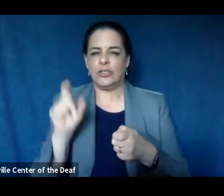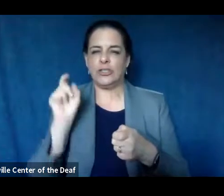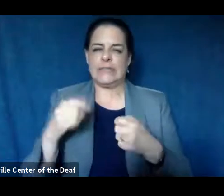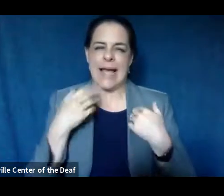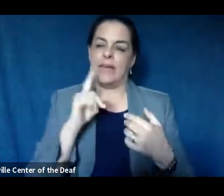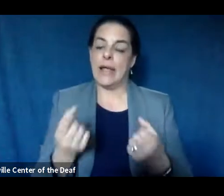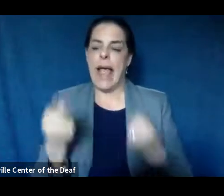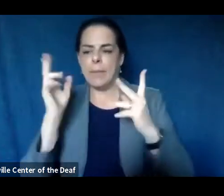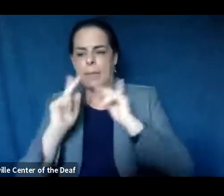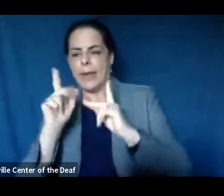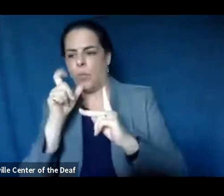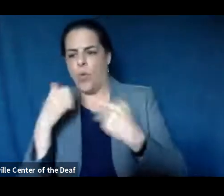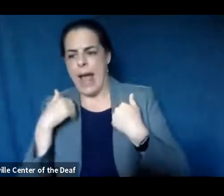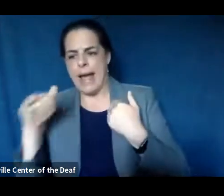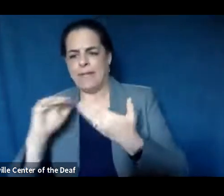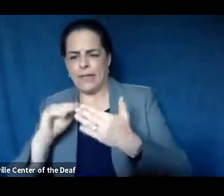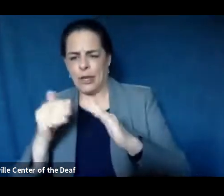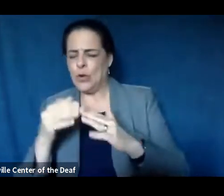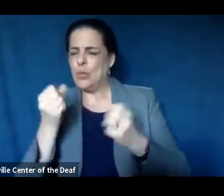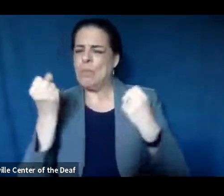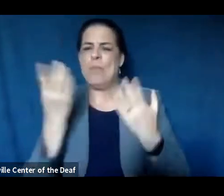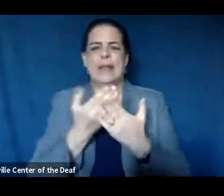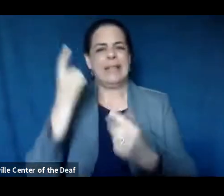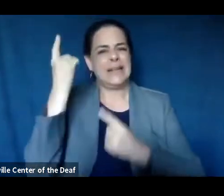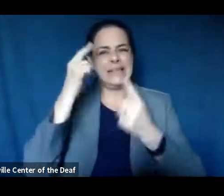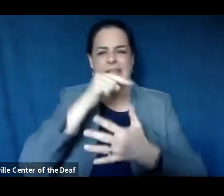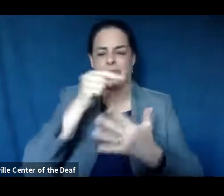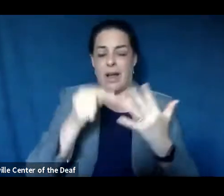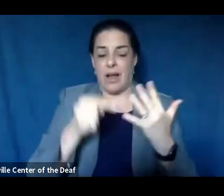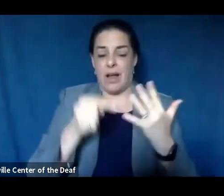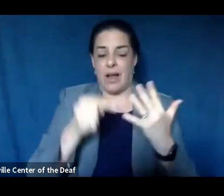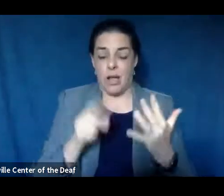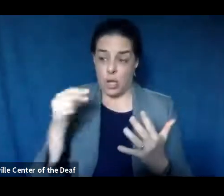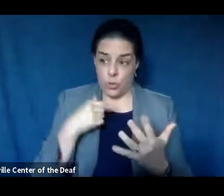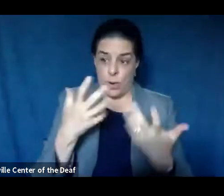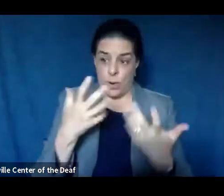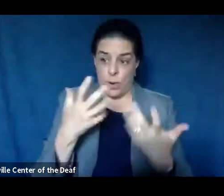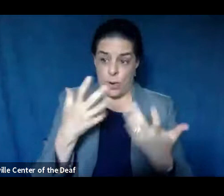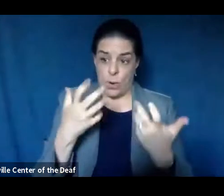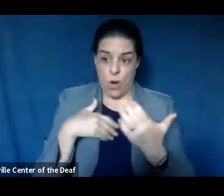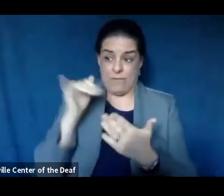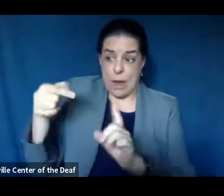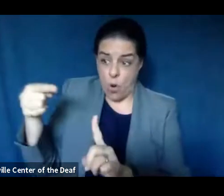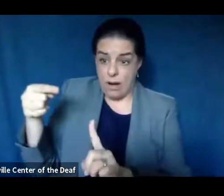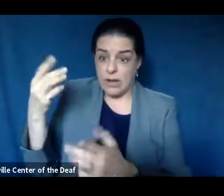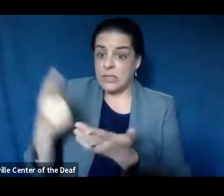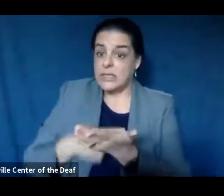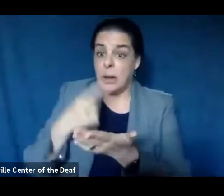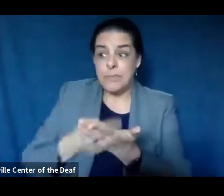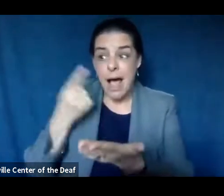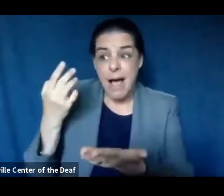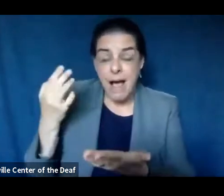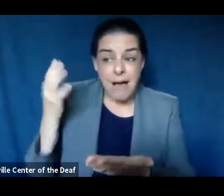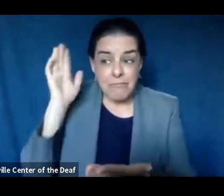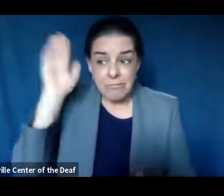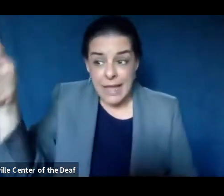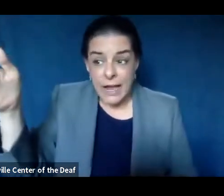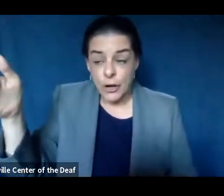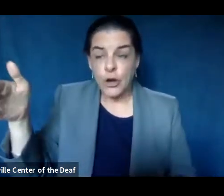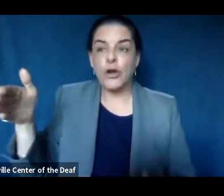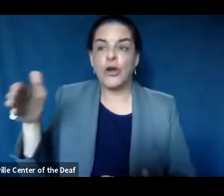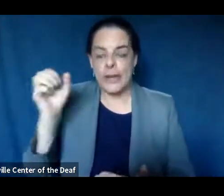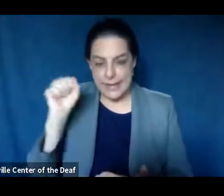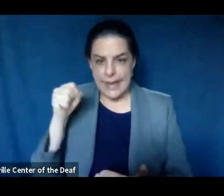people have had it in the community and all of those things. Um, do we want to get to that point? Do we hope we get to that point at some, uh, at some point down the road?